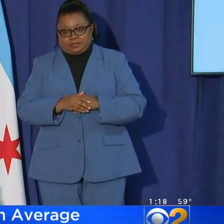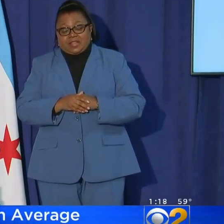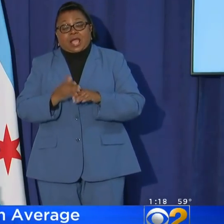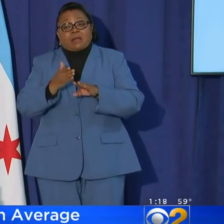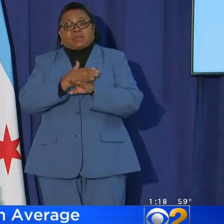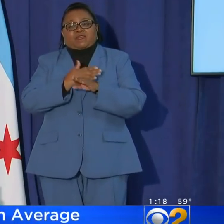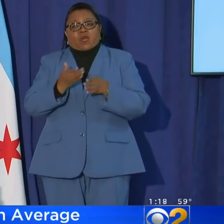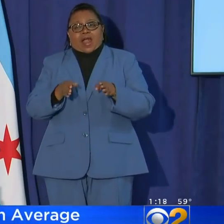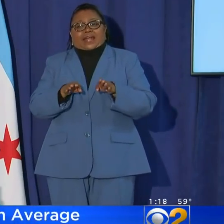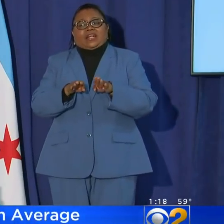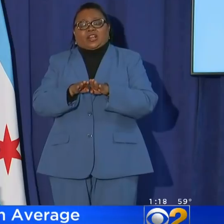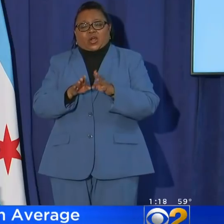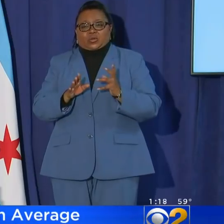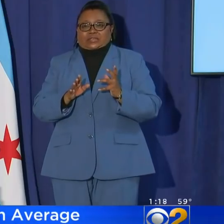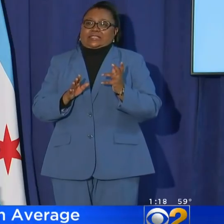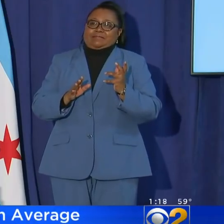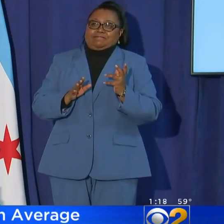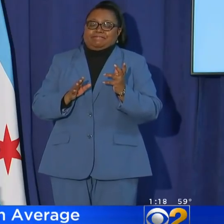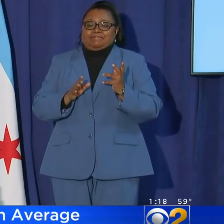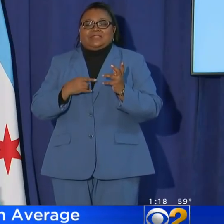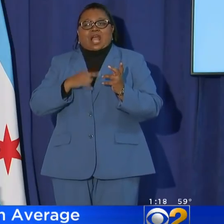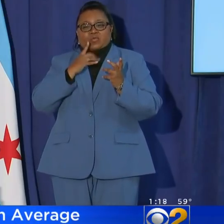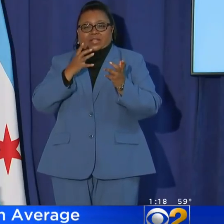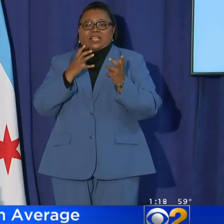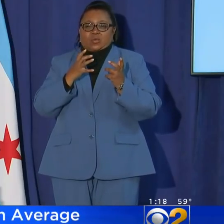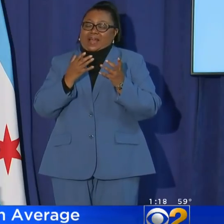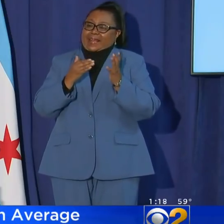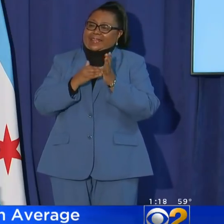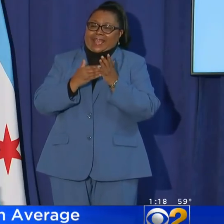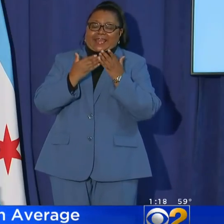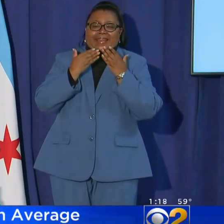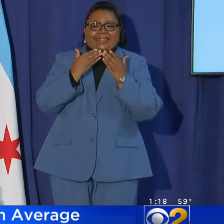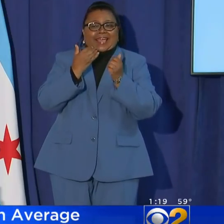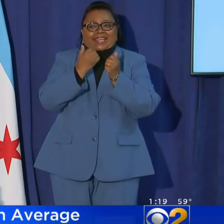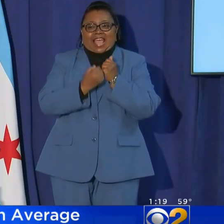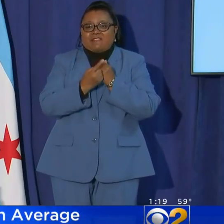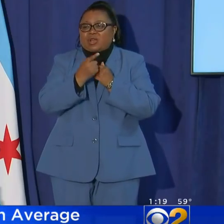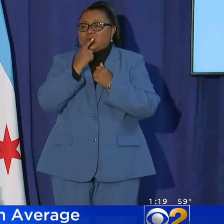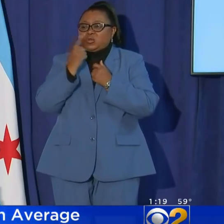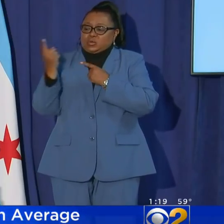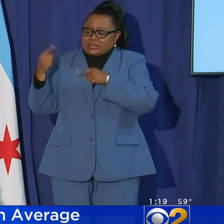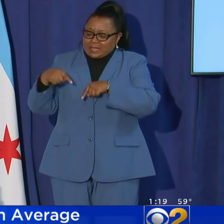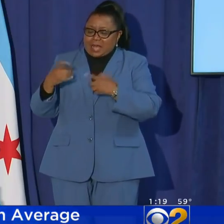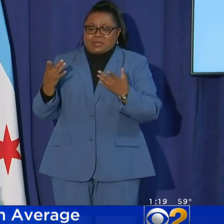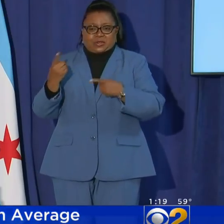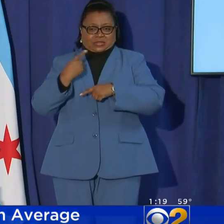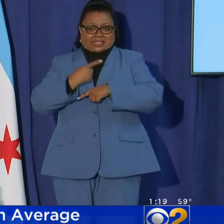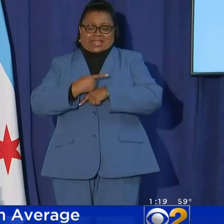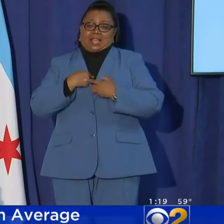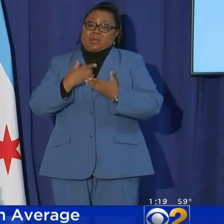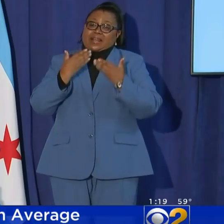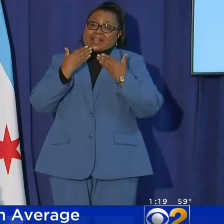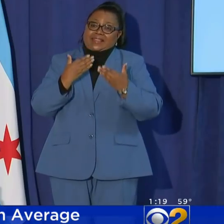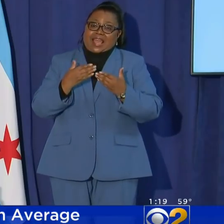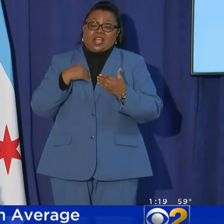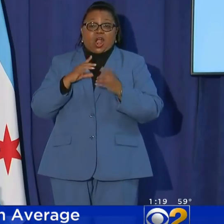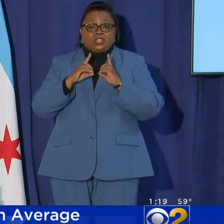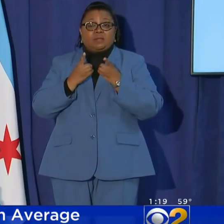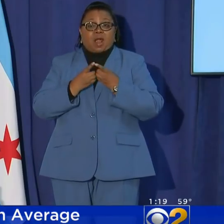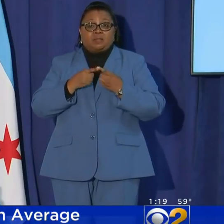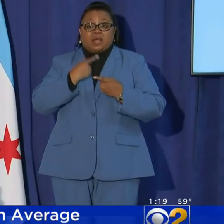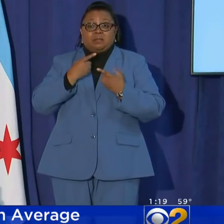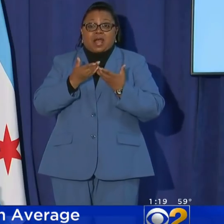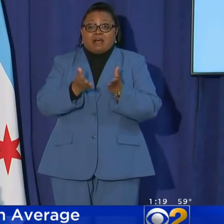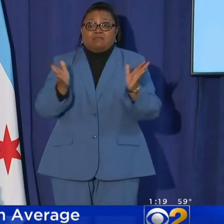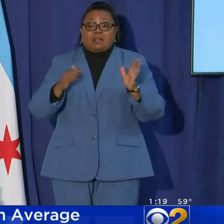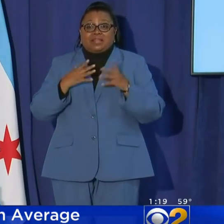Before I close, I really want to again thank everybody who's come here today. I want to thank our department of